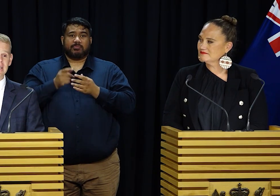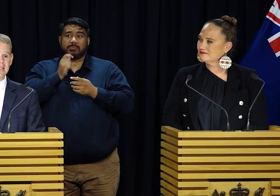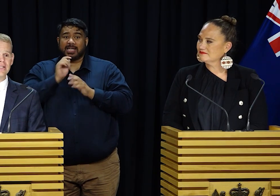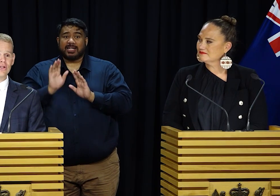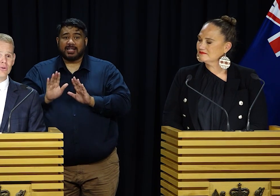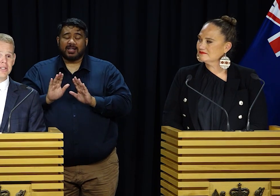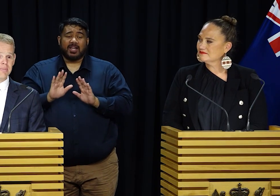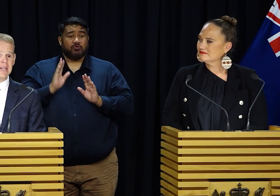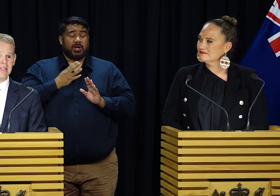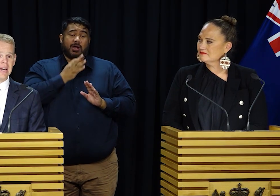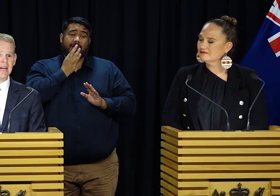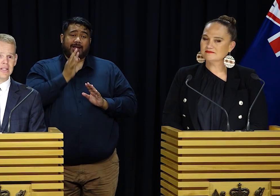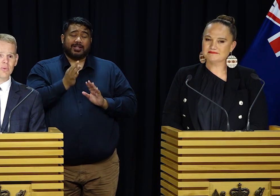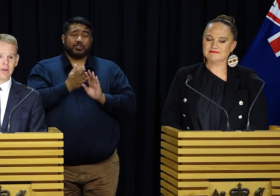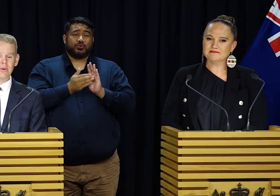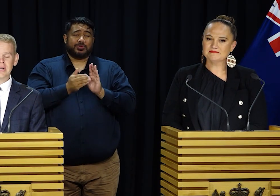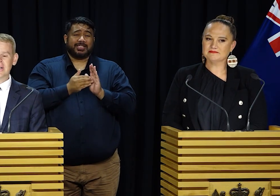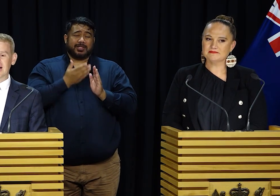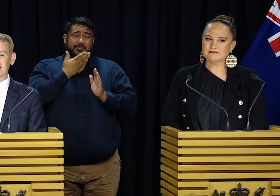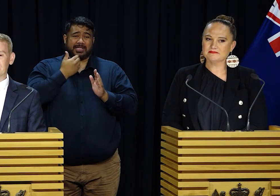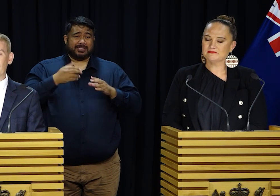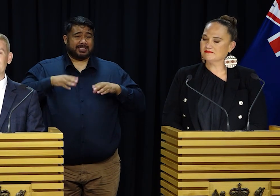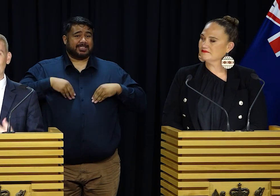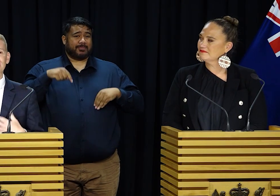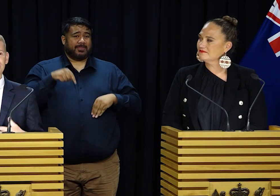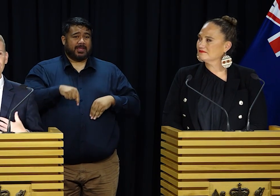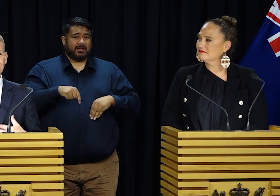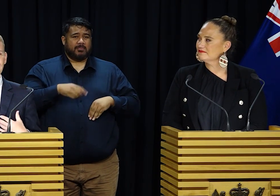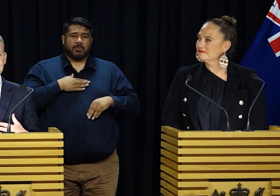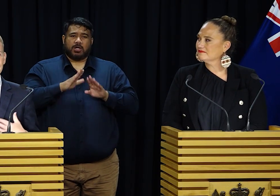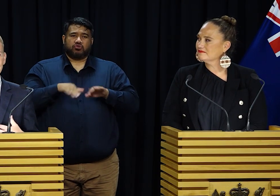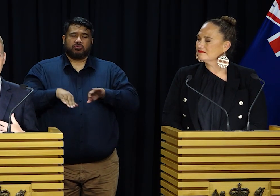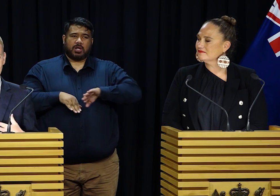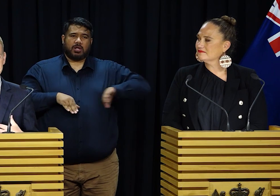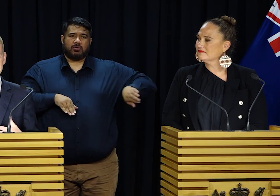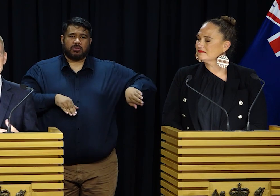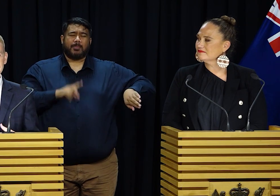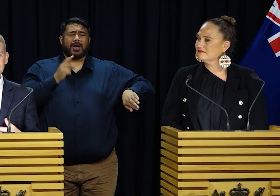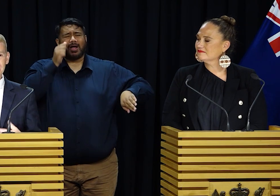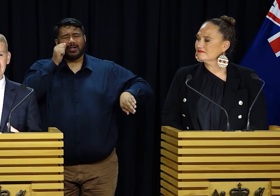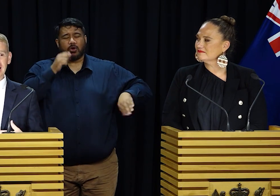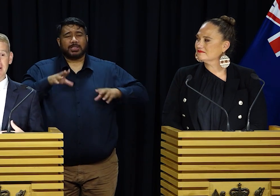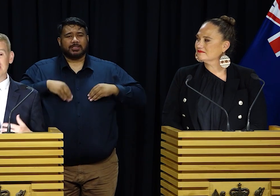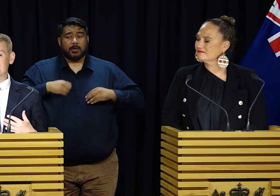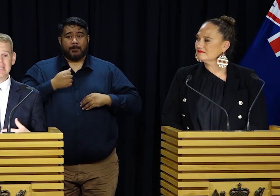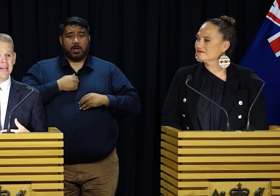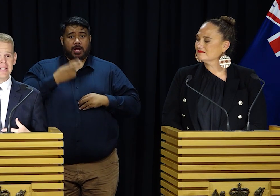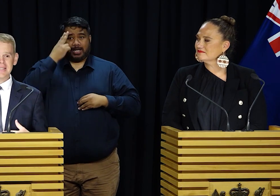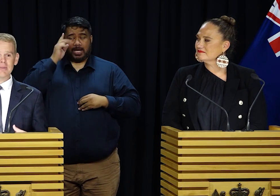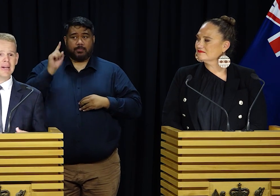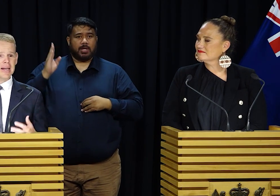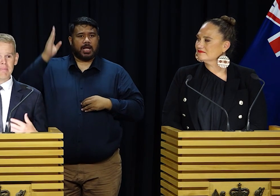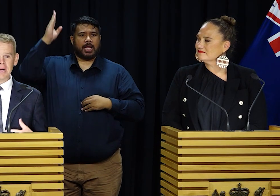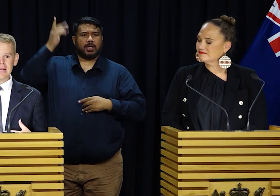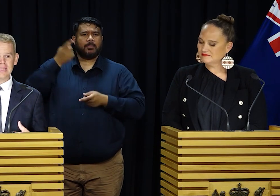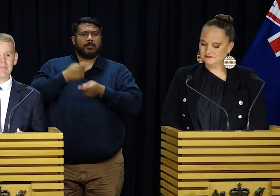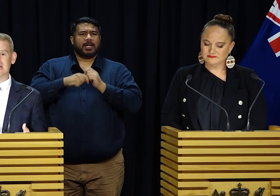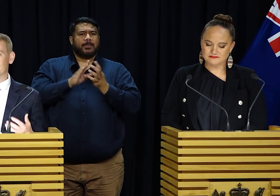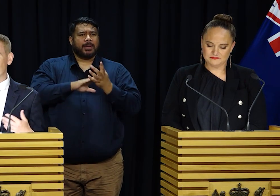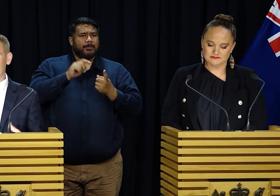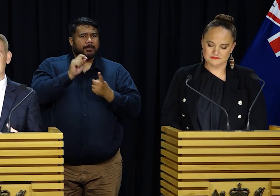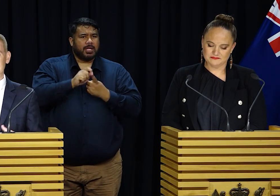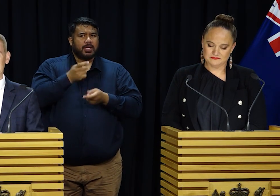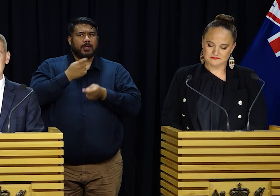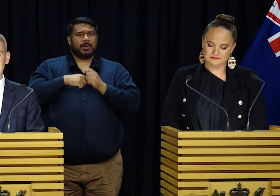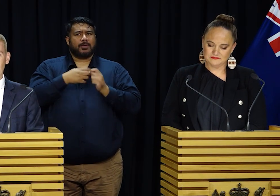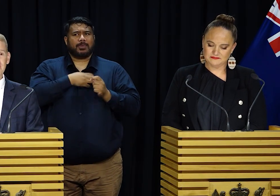ask New Zealanders to respect that as well. I know that putting my name forward to be a minister, to be an MP, to